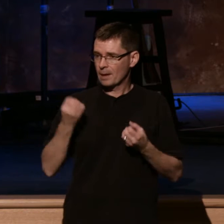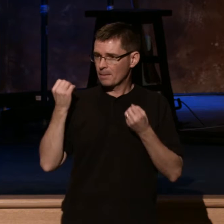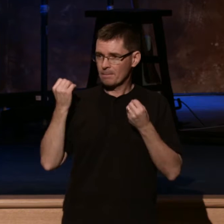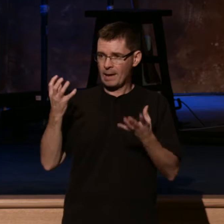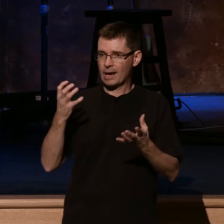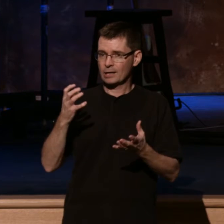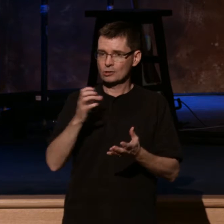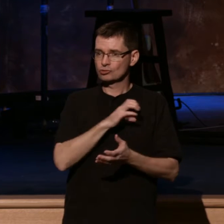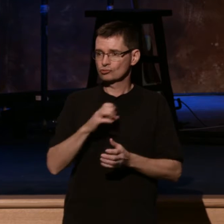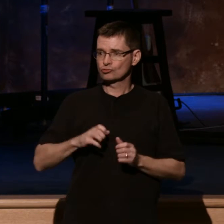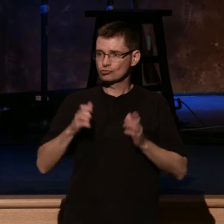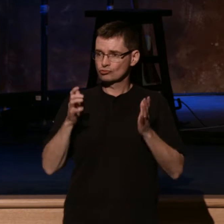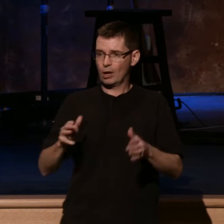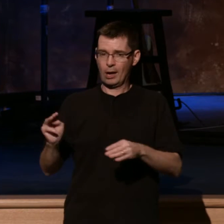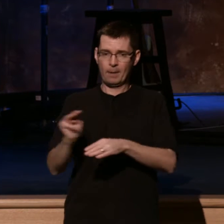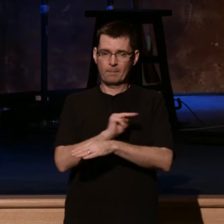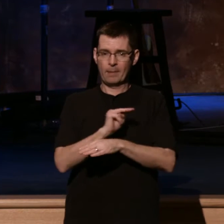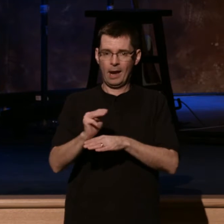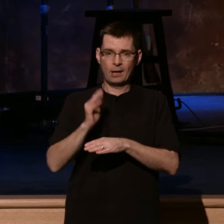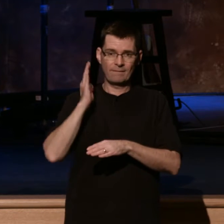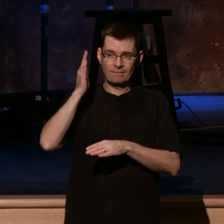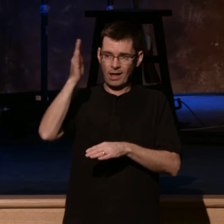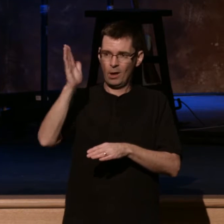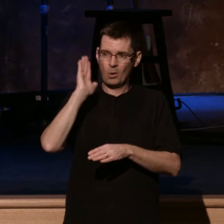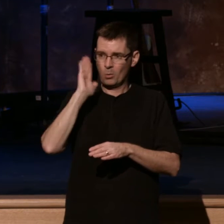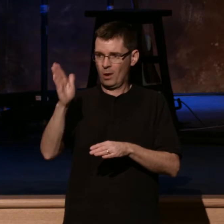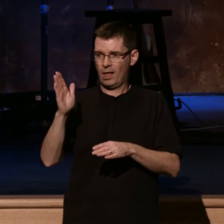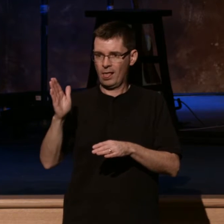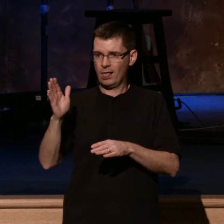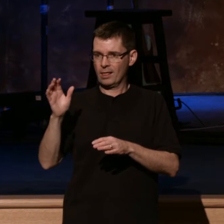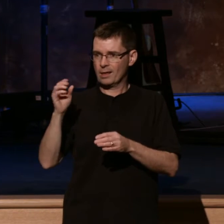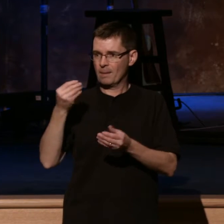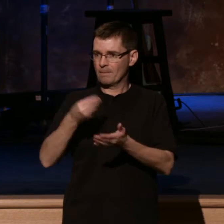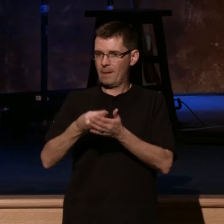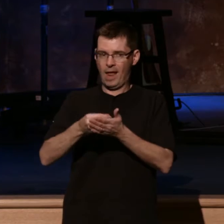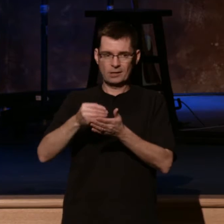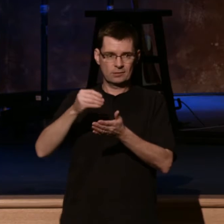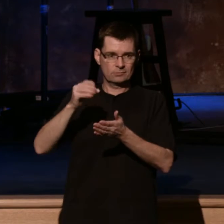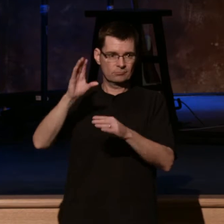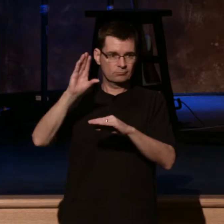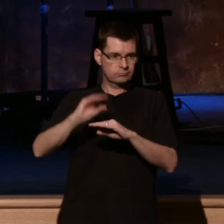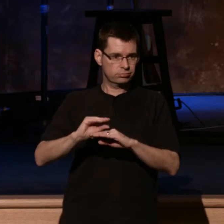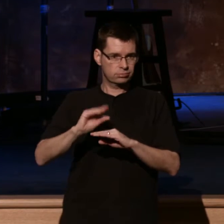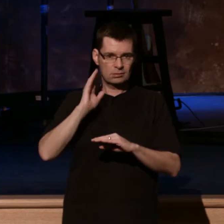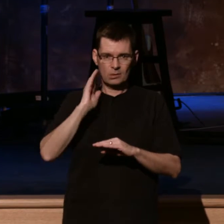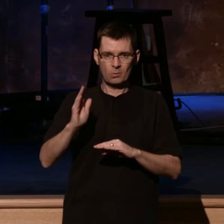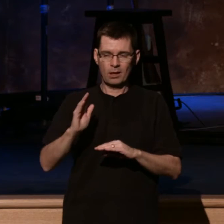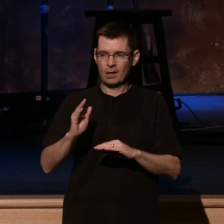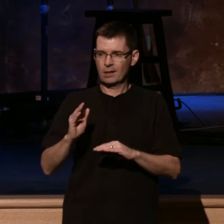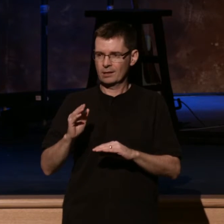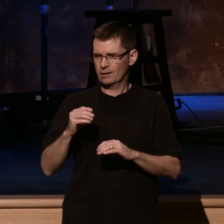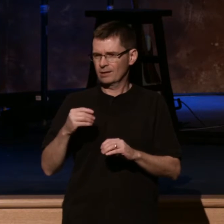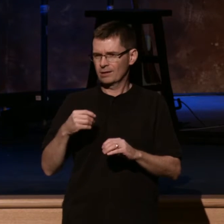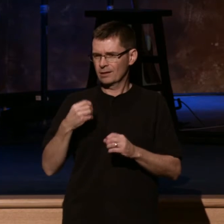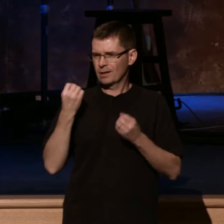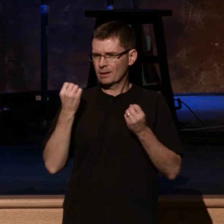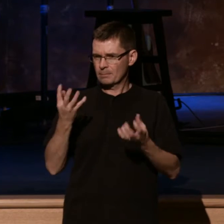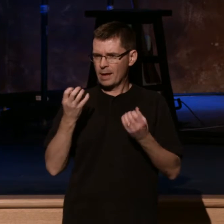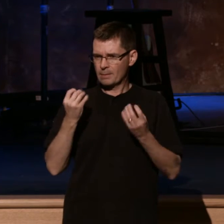Christian ministries throughout North America are going to see their income cut by 50%. Now, again, we could go on and on, but brothers, that's a wake-up call.